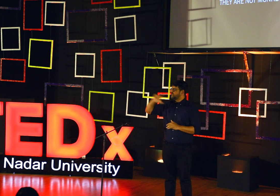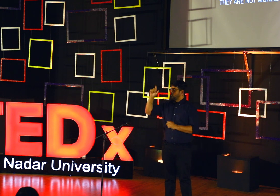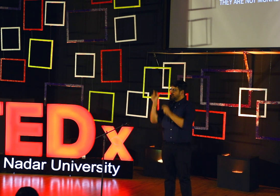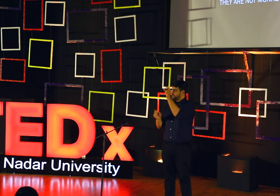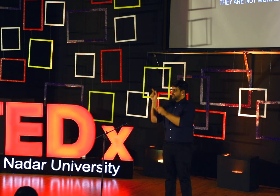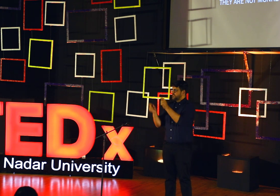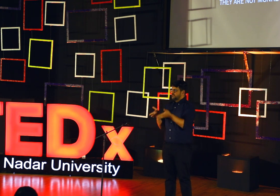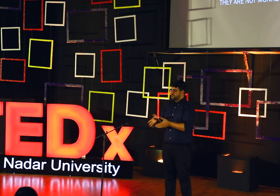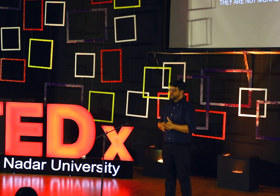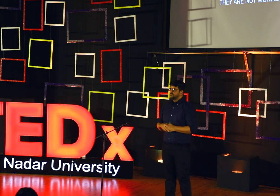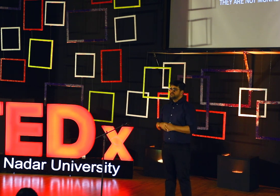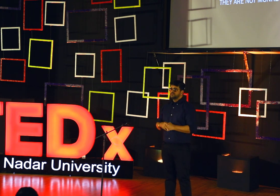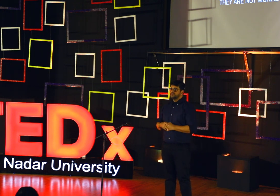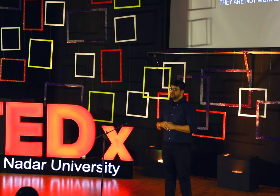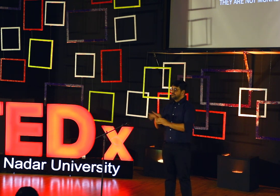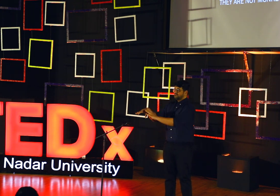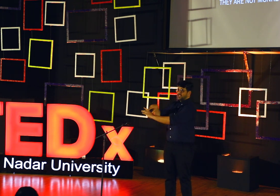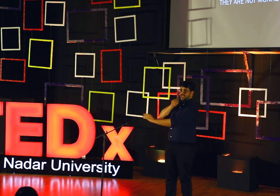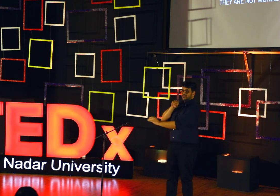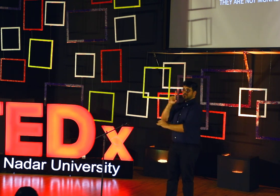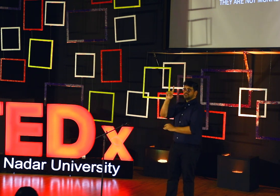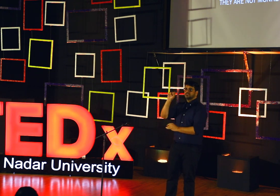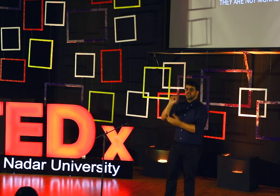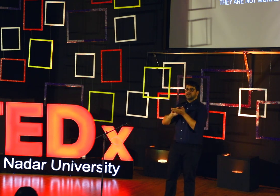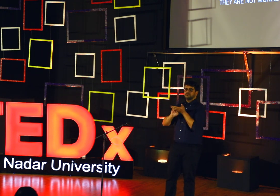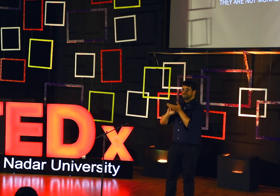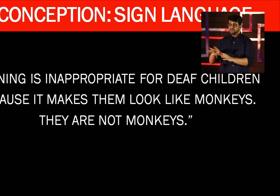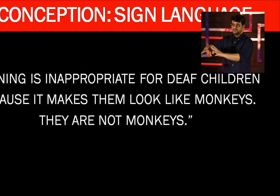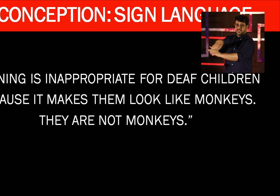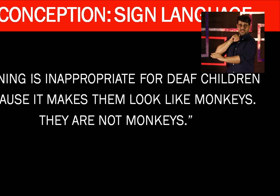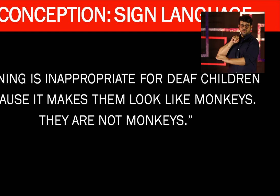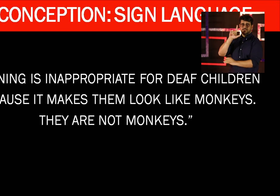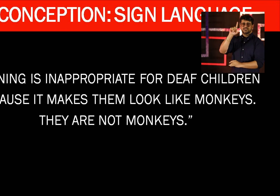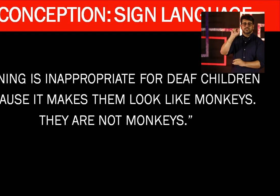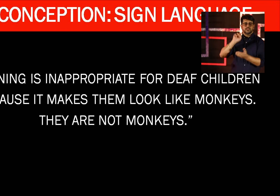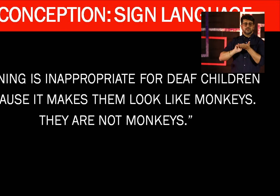Out of 134 billion people, there are at least one crore deaf people in India.